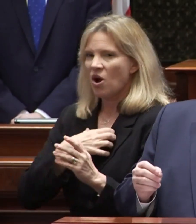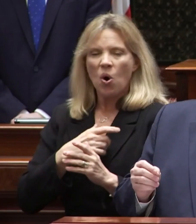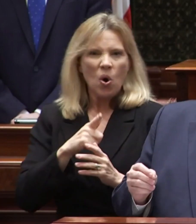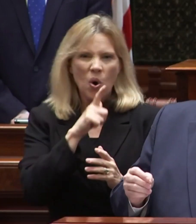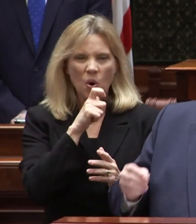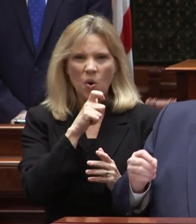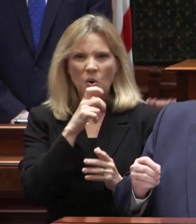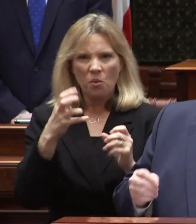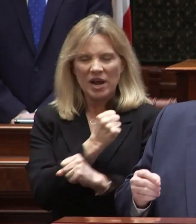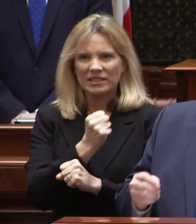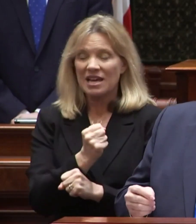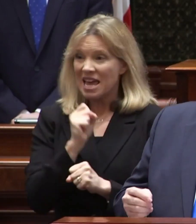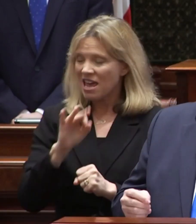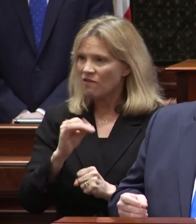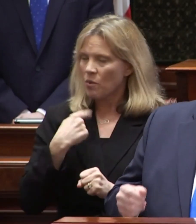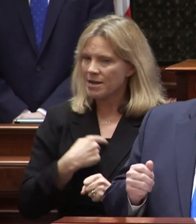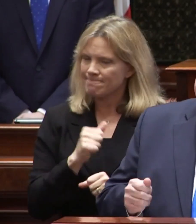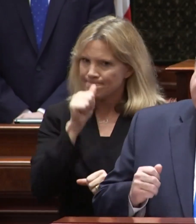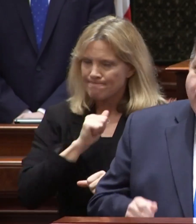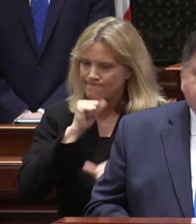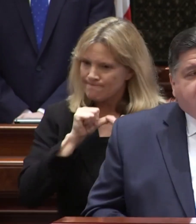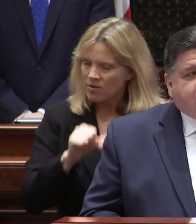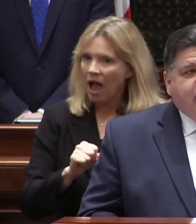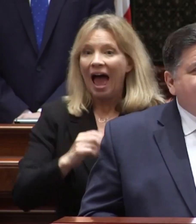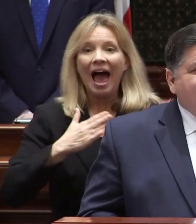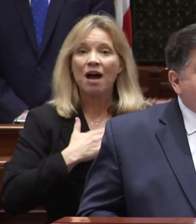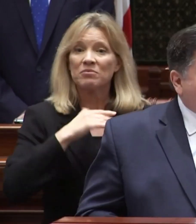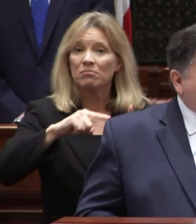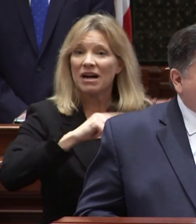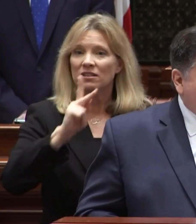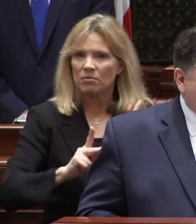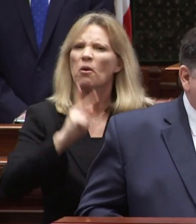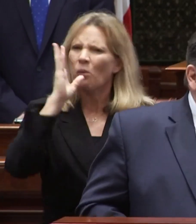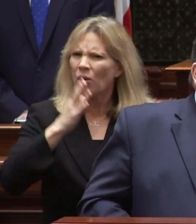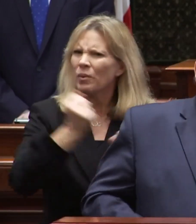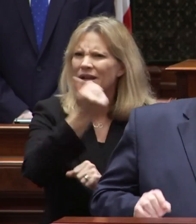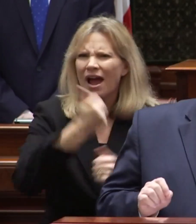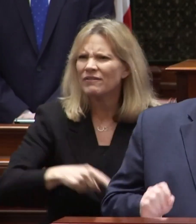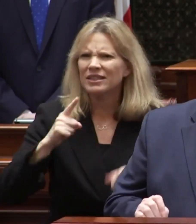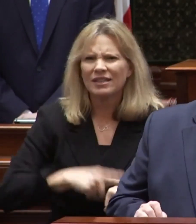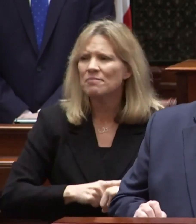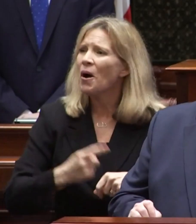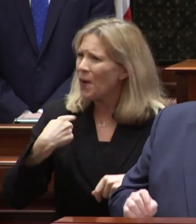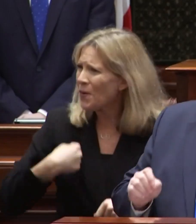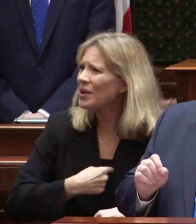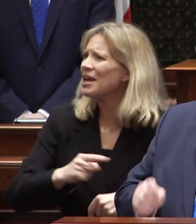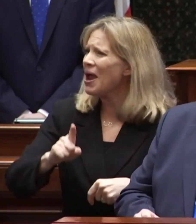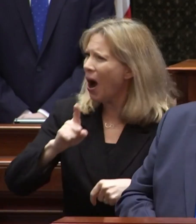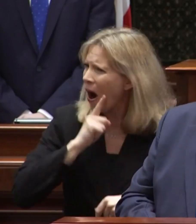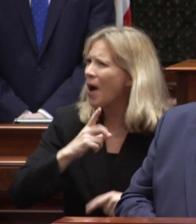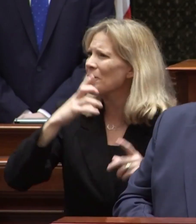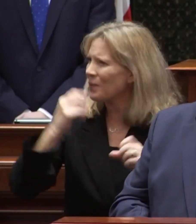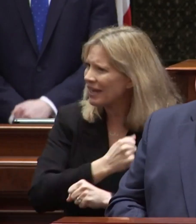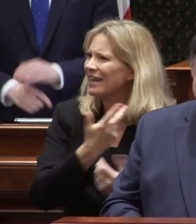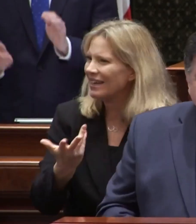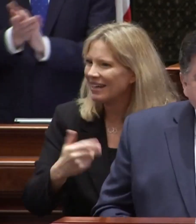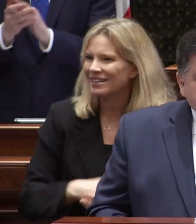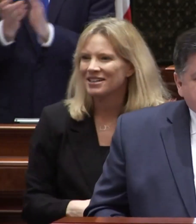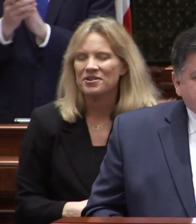we've shown that if we resolve to do it happy warriors win every time and we are winning